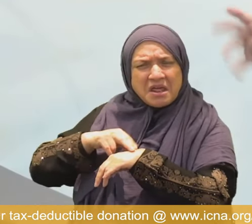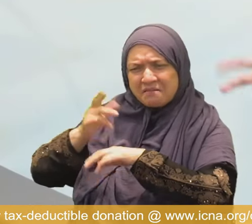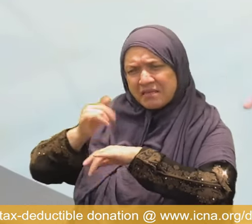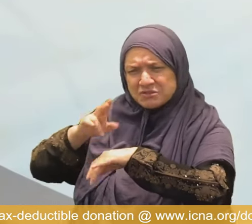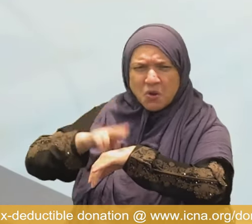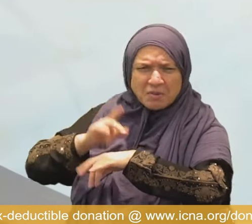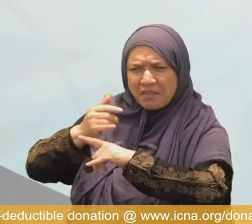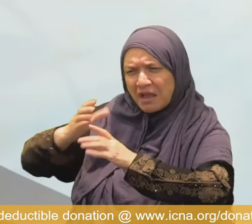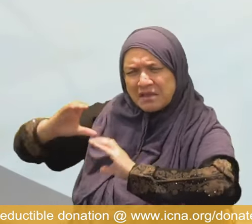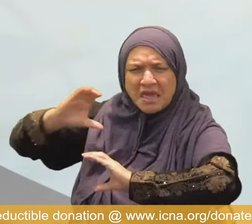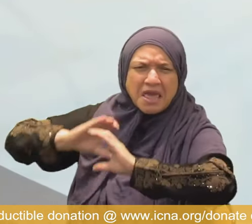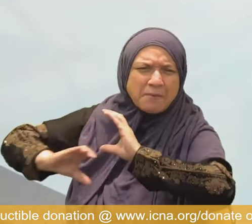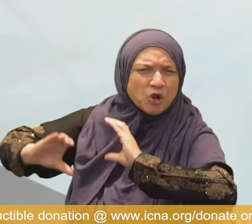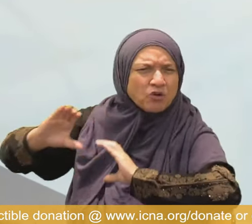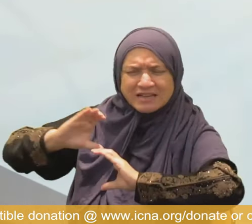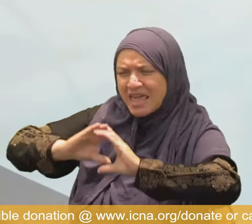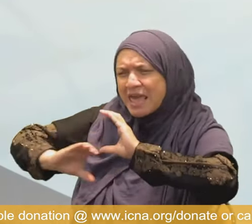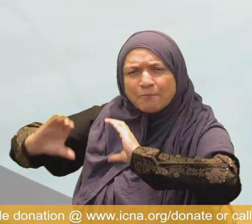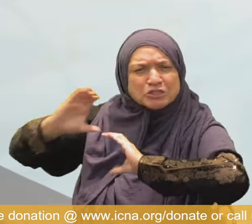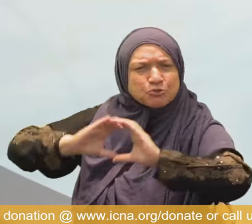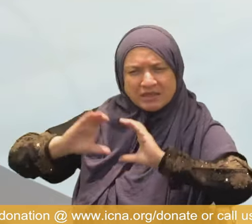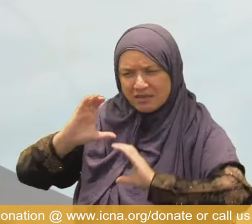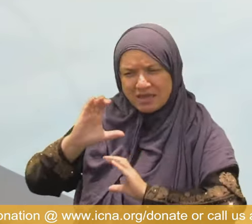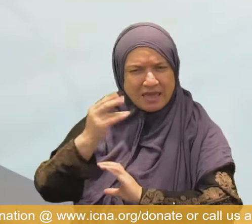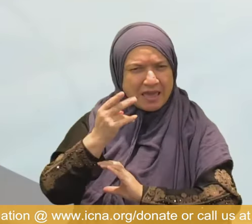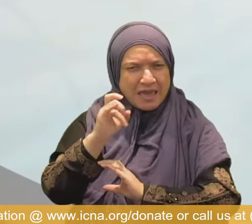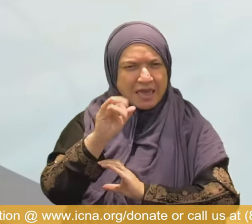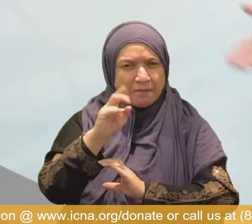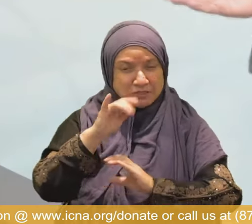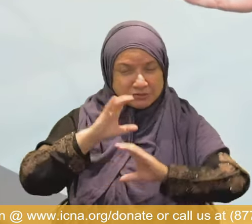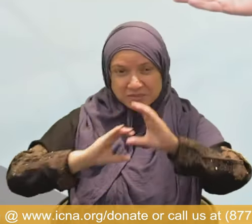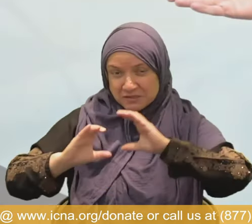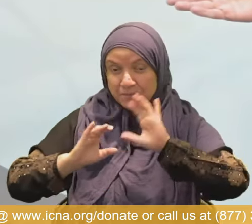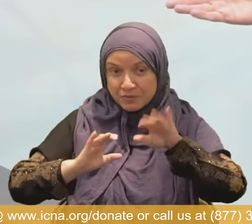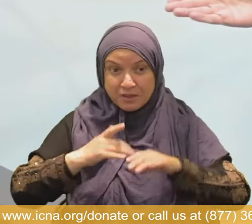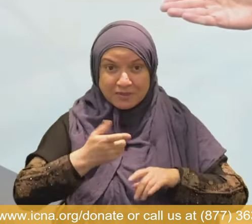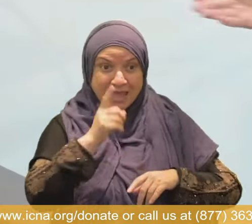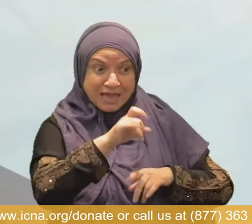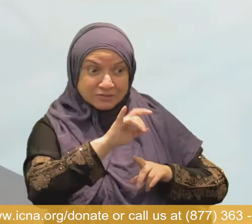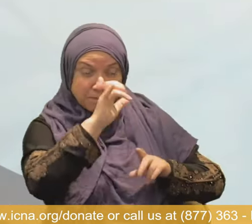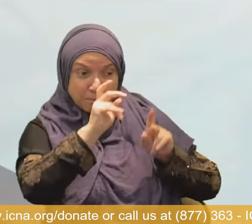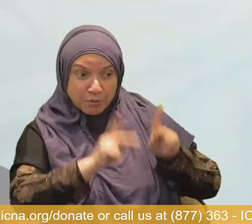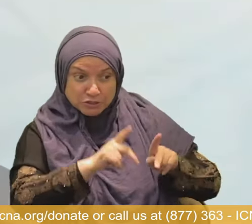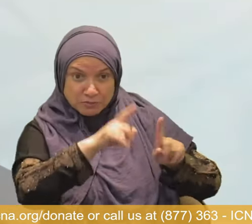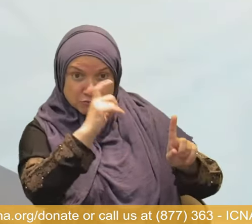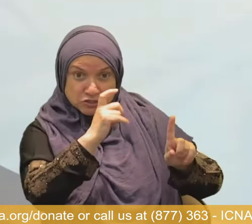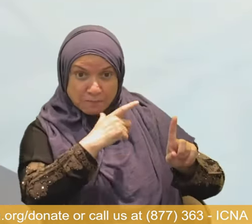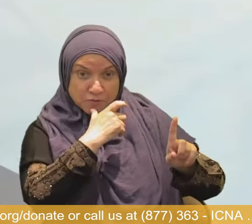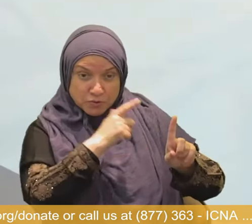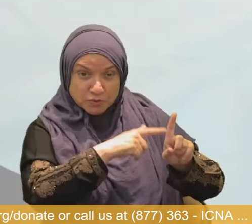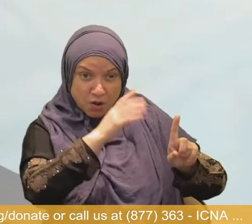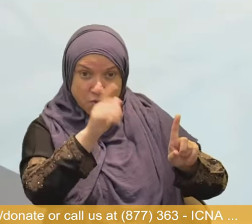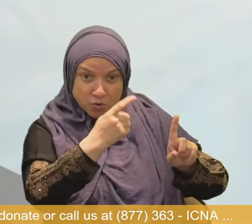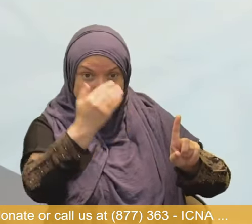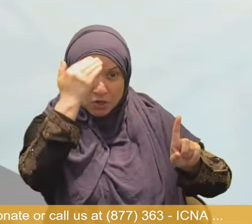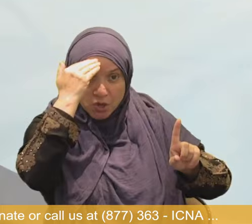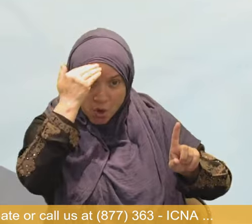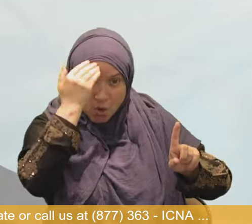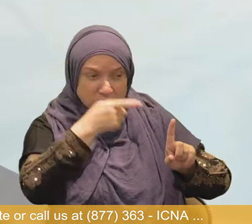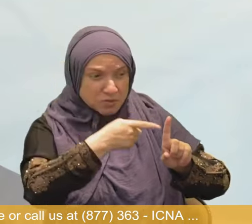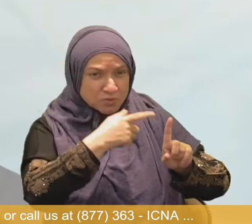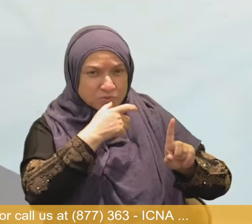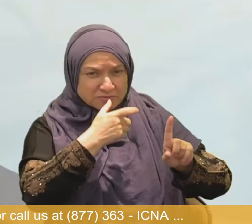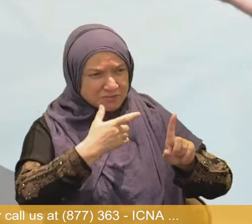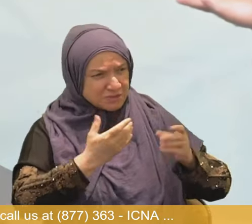are meaning more than the chemical definition. But once you deny the soul, once you deny whatever coming from Allah subhanahu wa ta'ala,